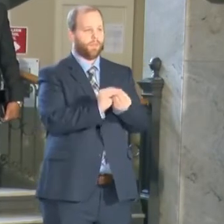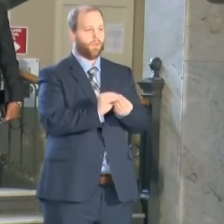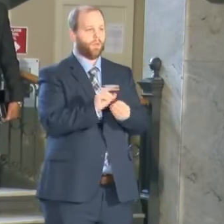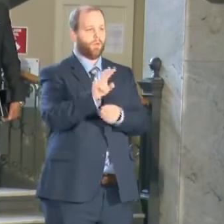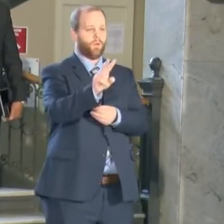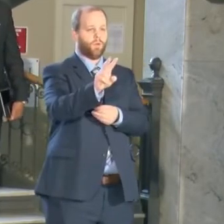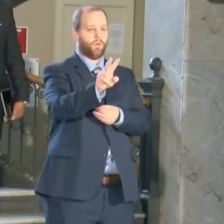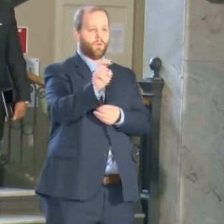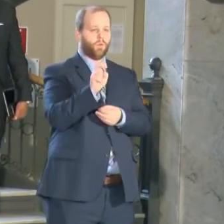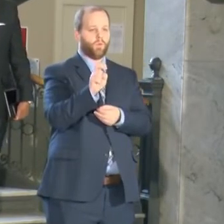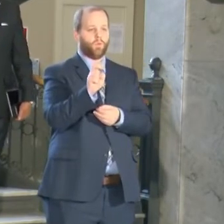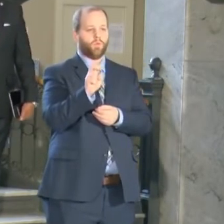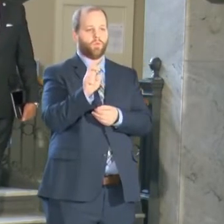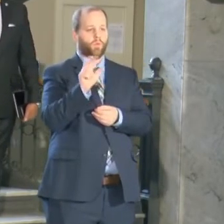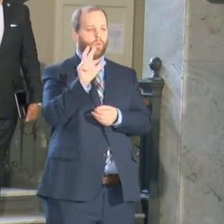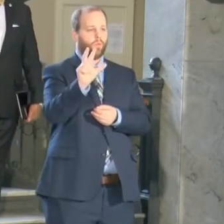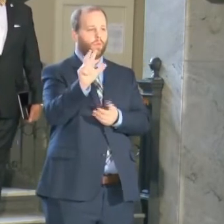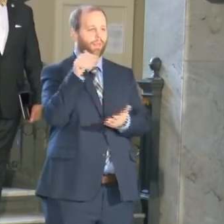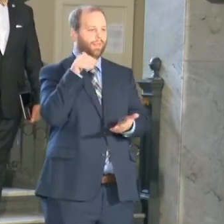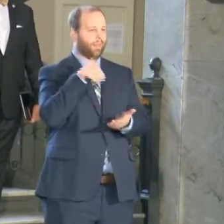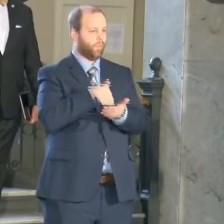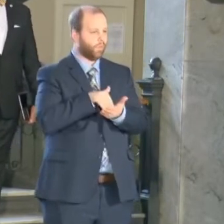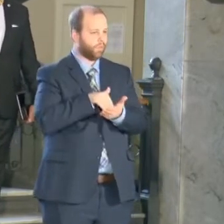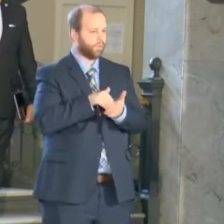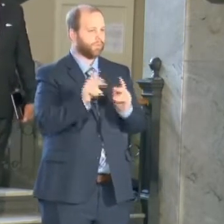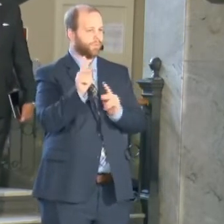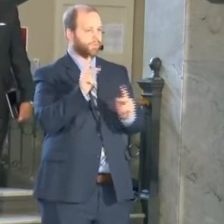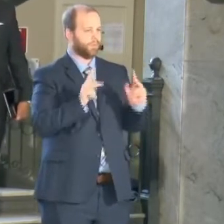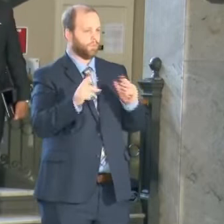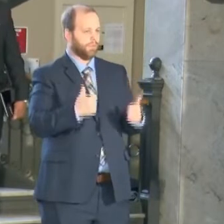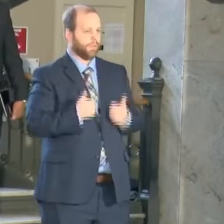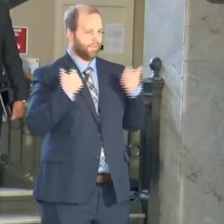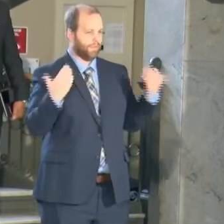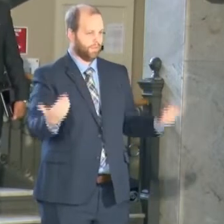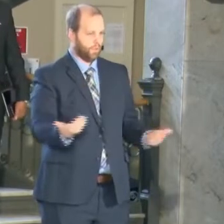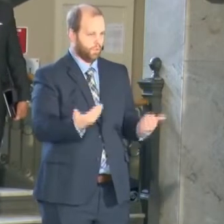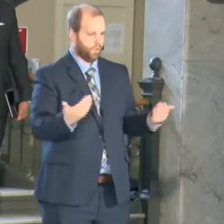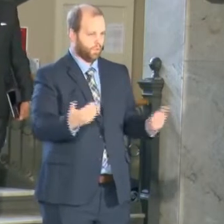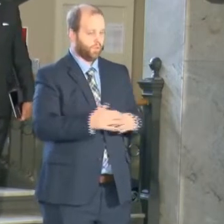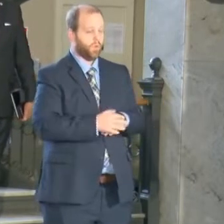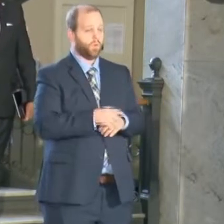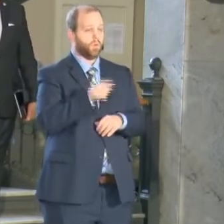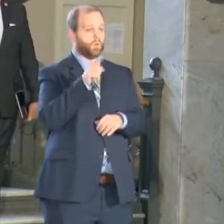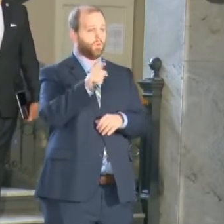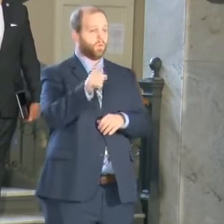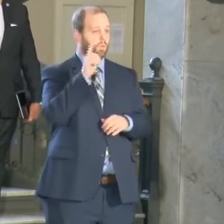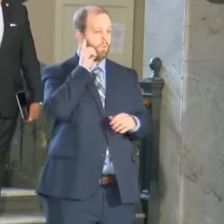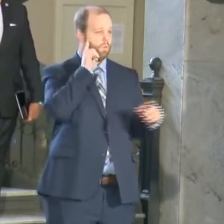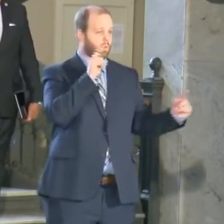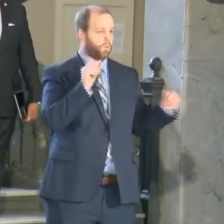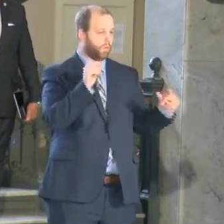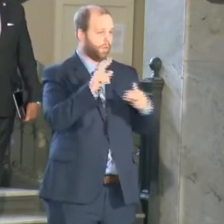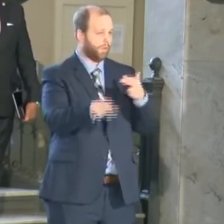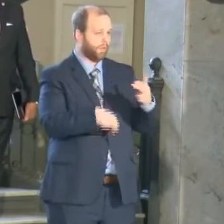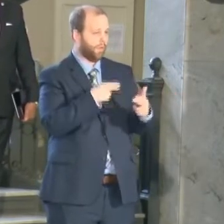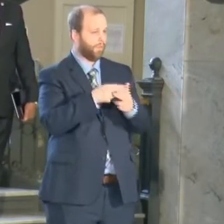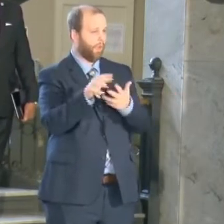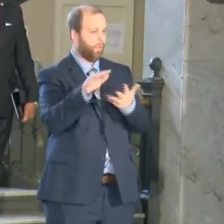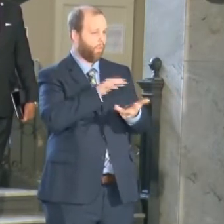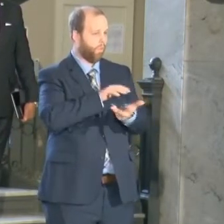,000 citizens. And when you when you hear about violent crime, there's a there's a perception